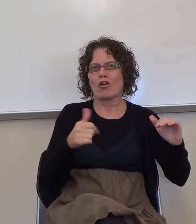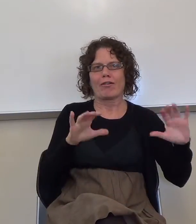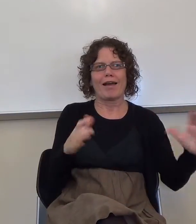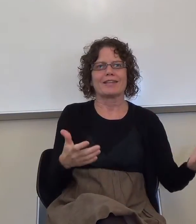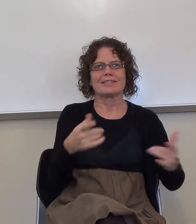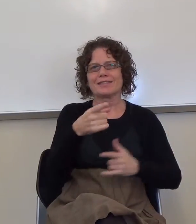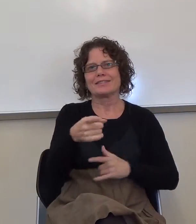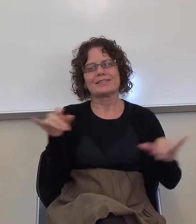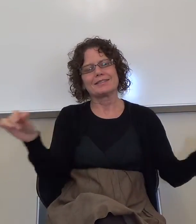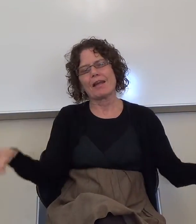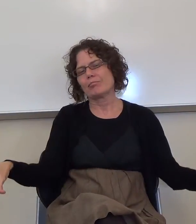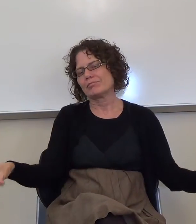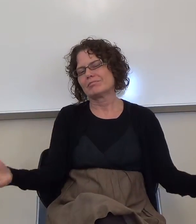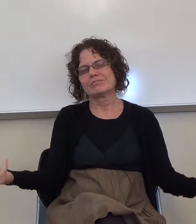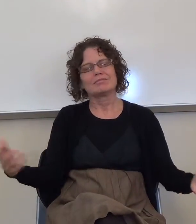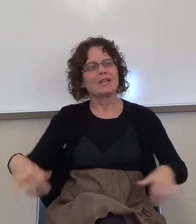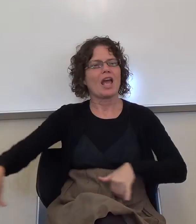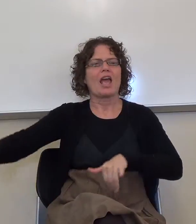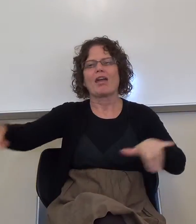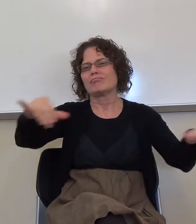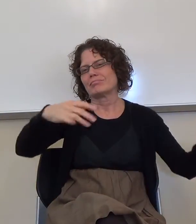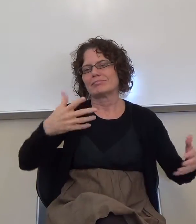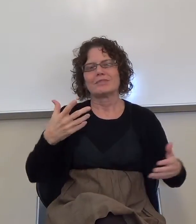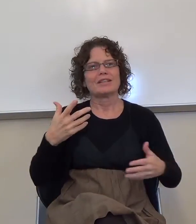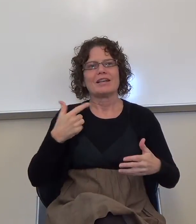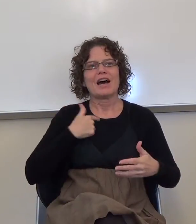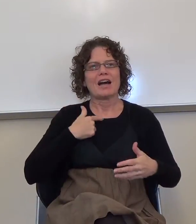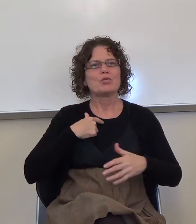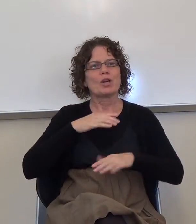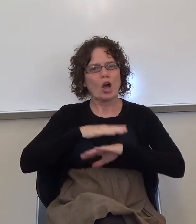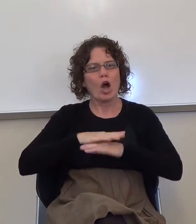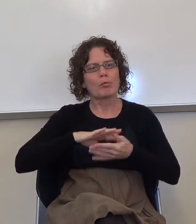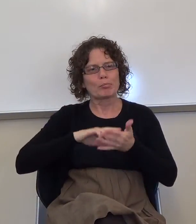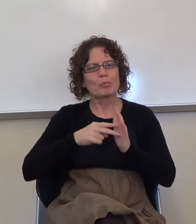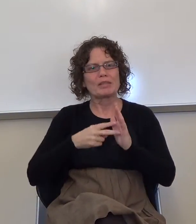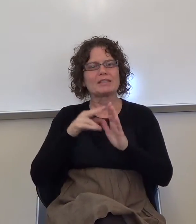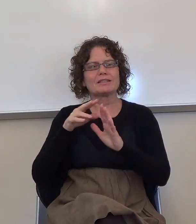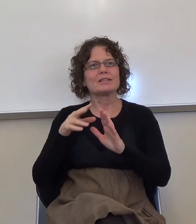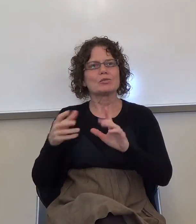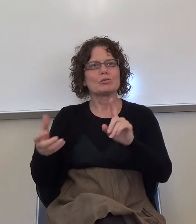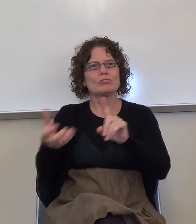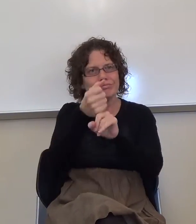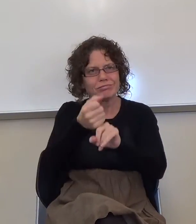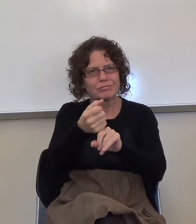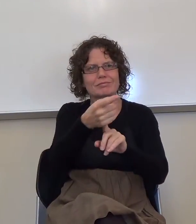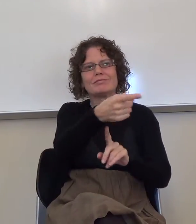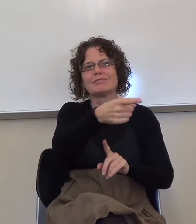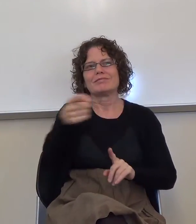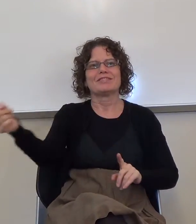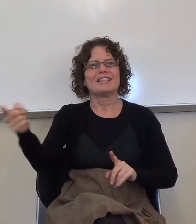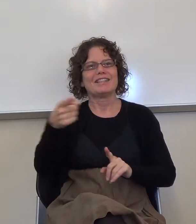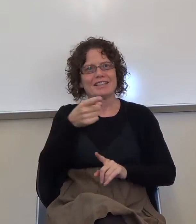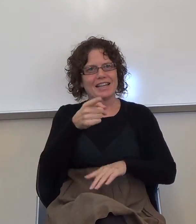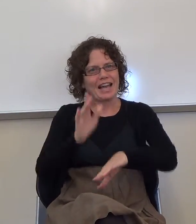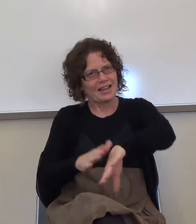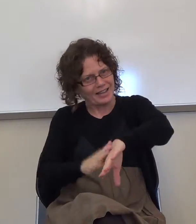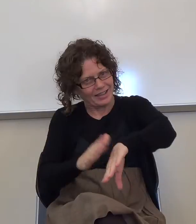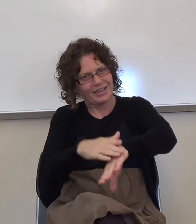do it on purpose to try to catch you and give you a heads up. Yeah, you guys are responsible for yourselves, and you